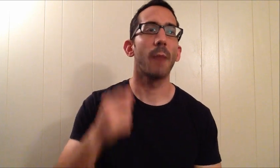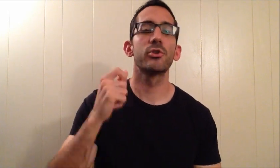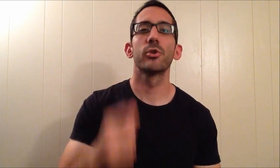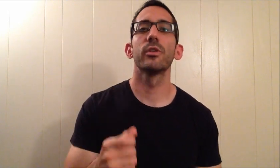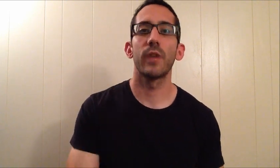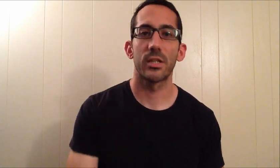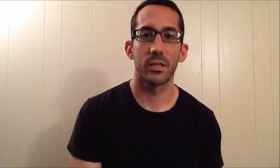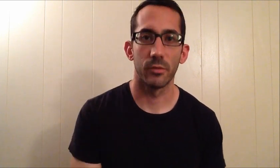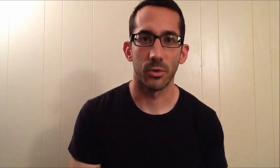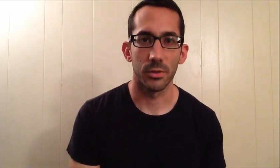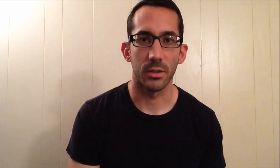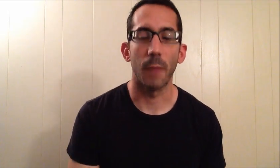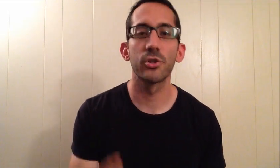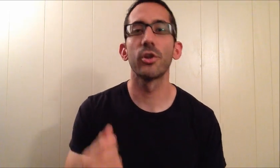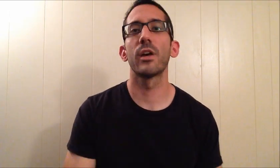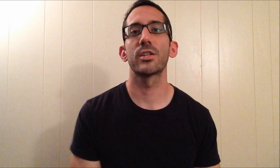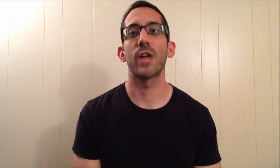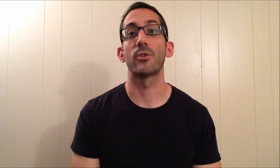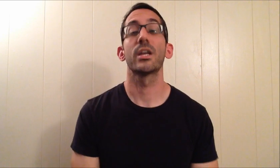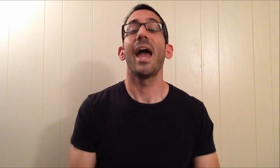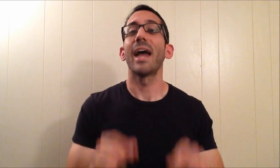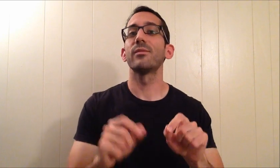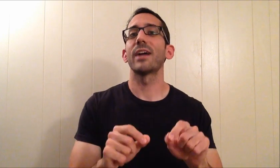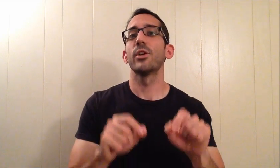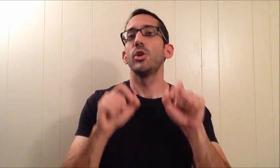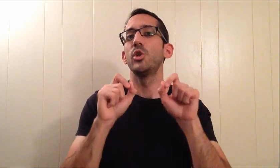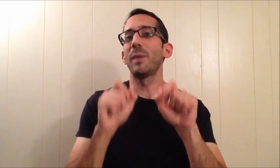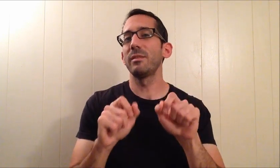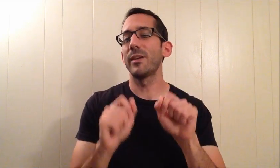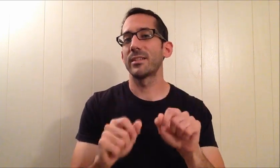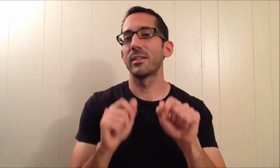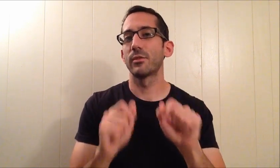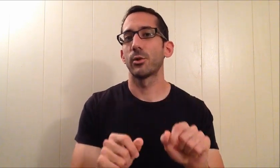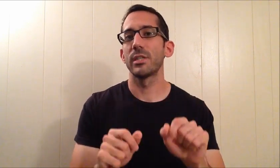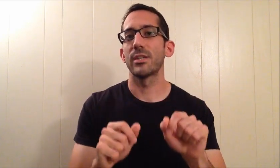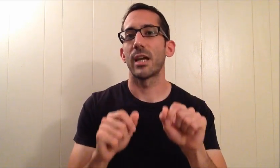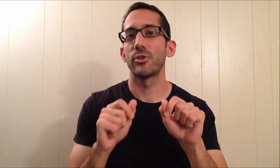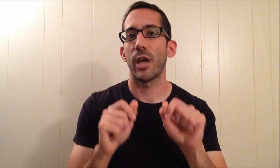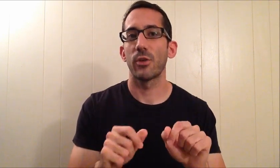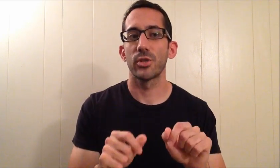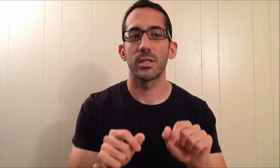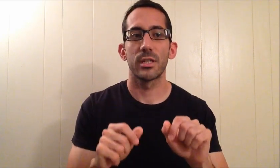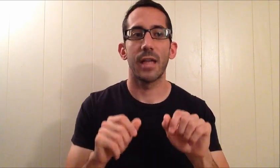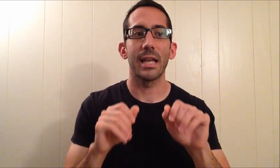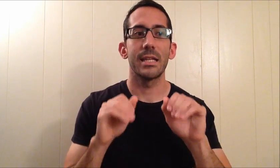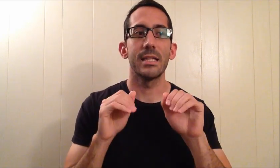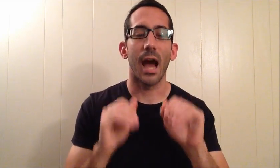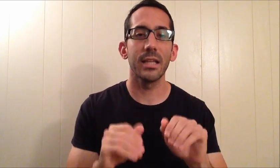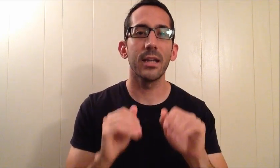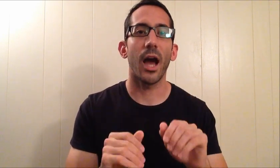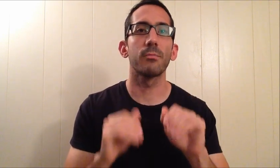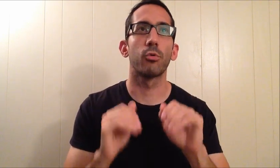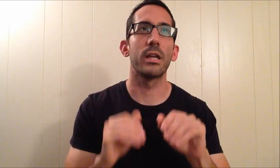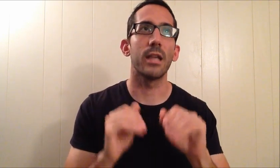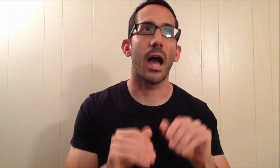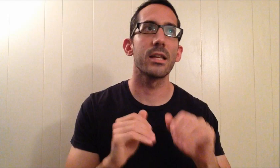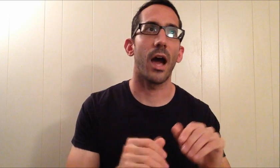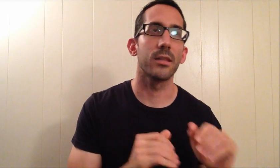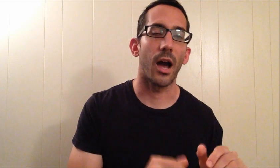I'm sure you're facing difficulty. I'm sure you're facing challenges. And in fact, you may be facing difficulties and challenges that 99.999